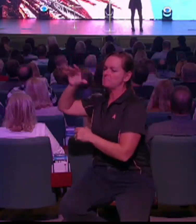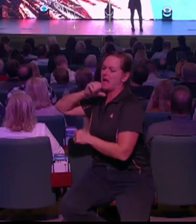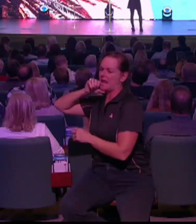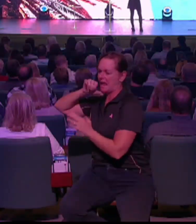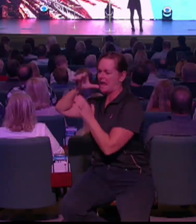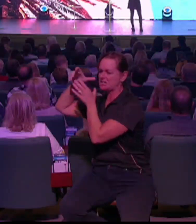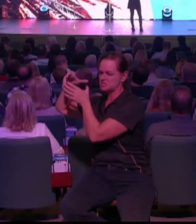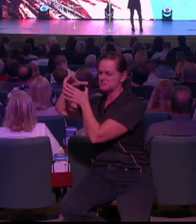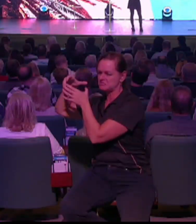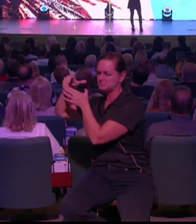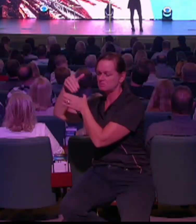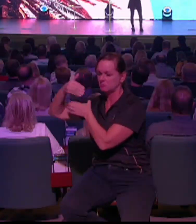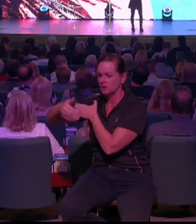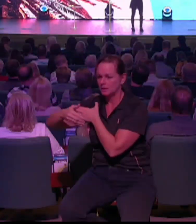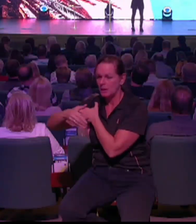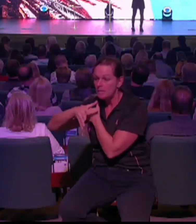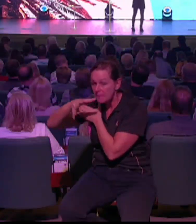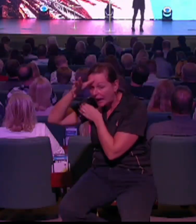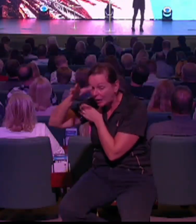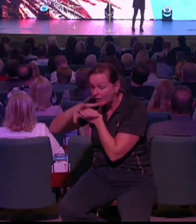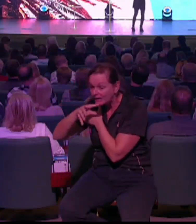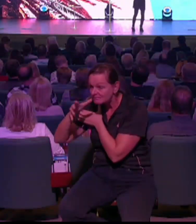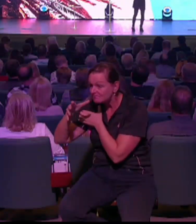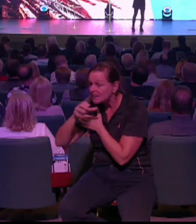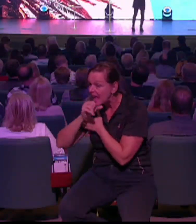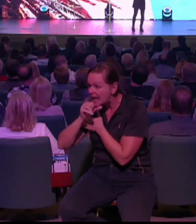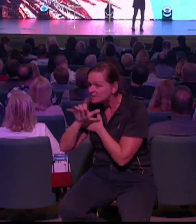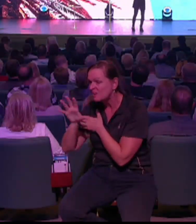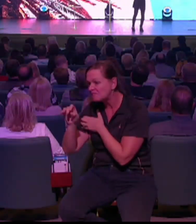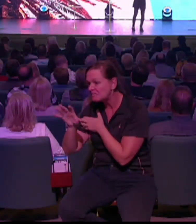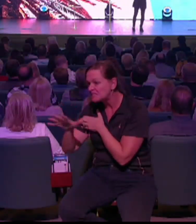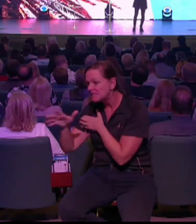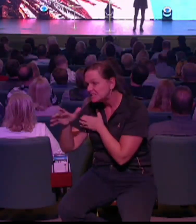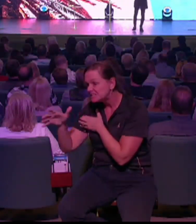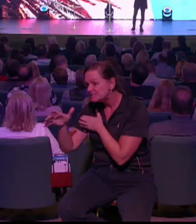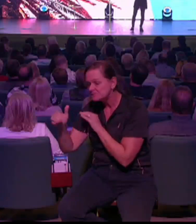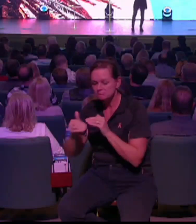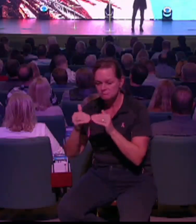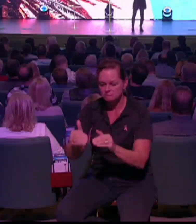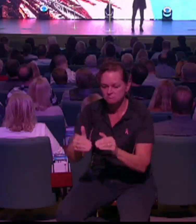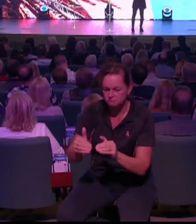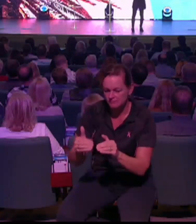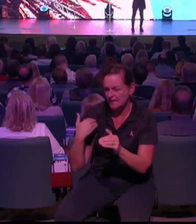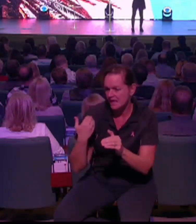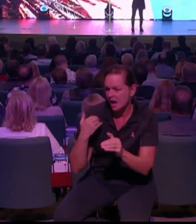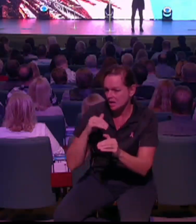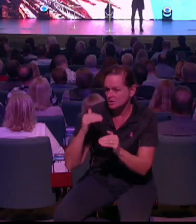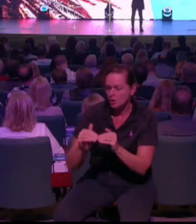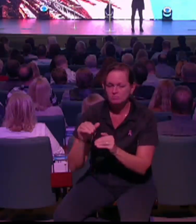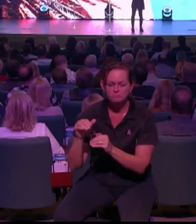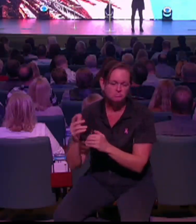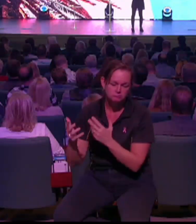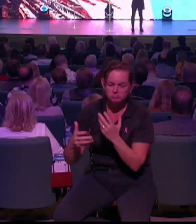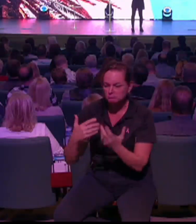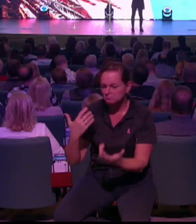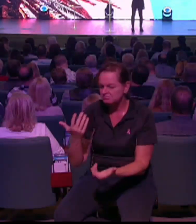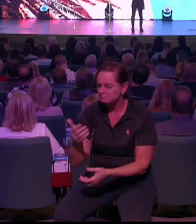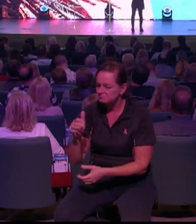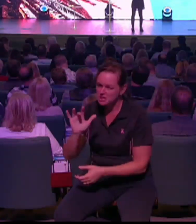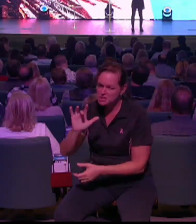are. And when you don't know who you are, it's impossible to figure out what you should be doing. But you don't